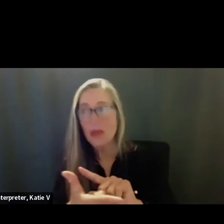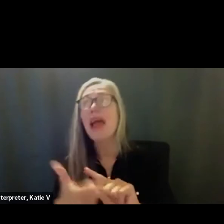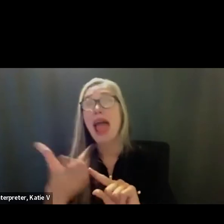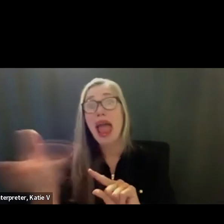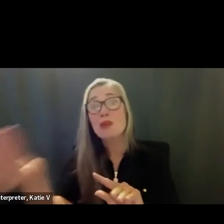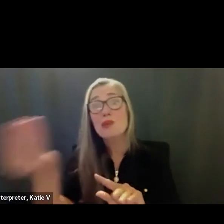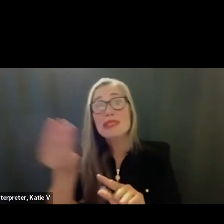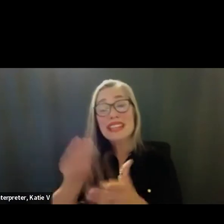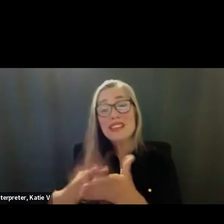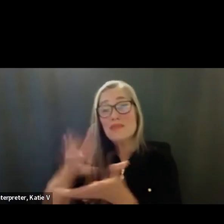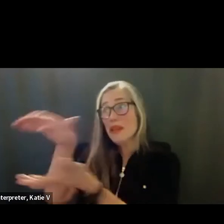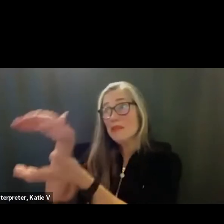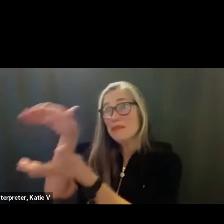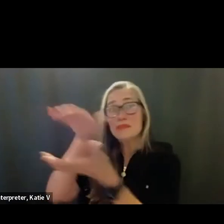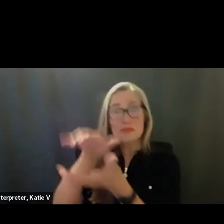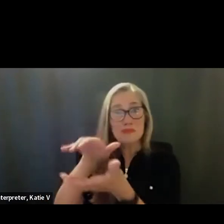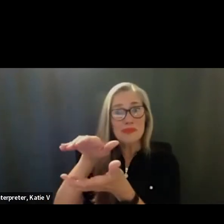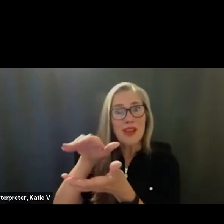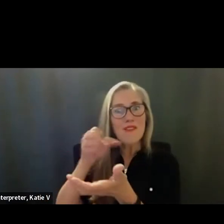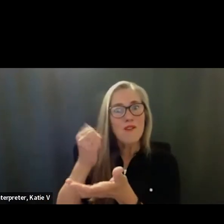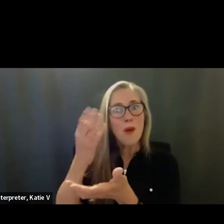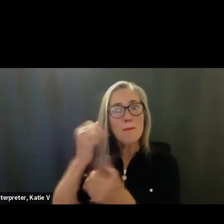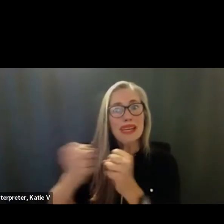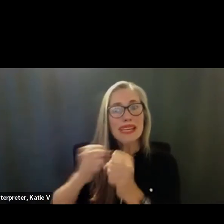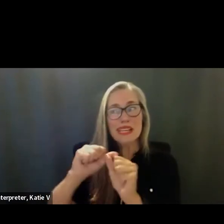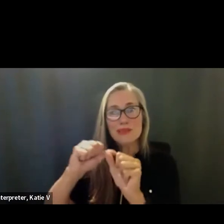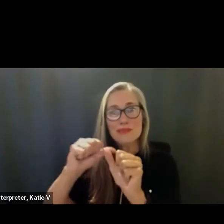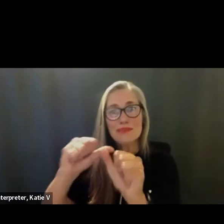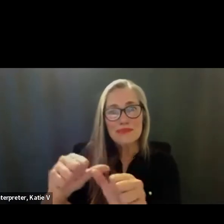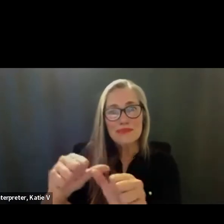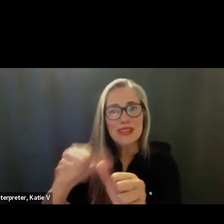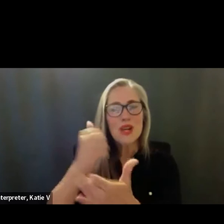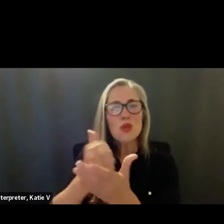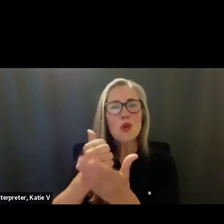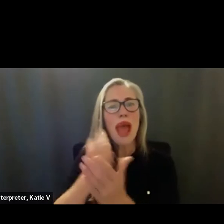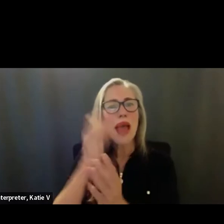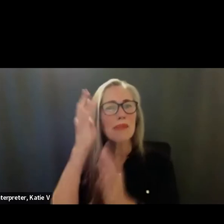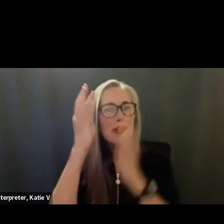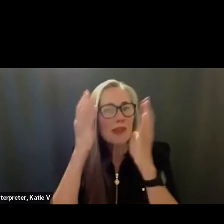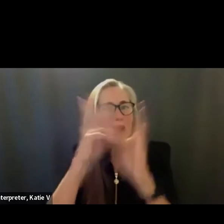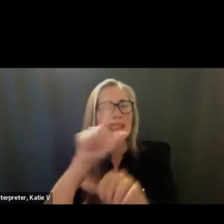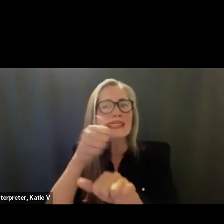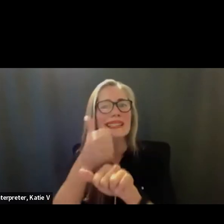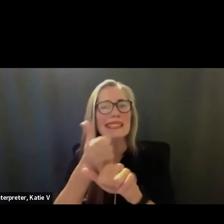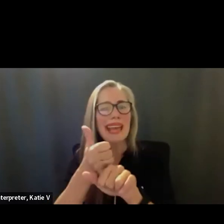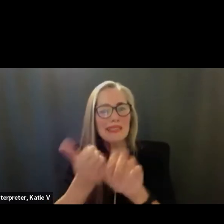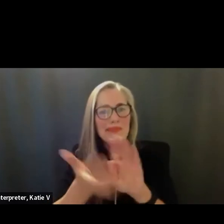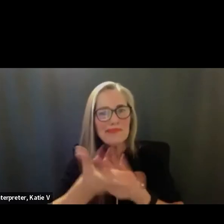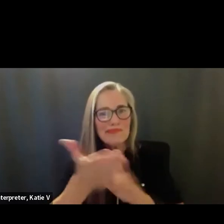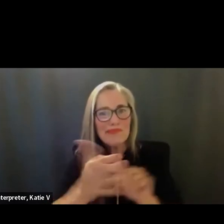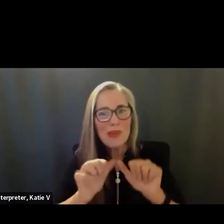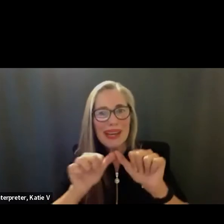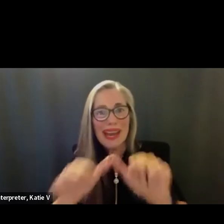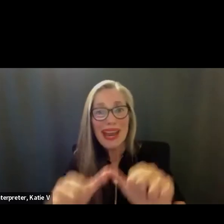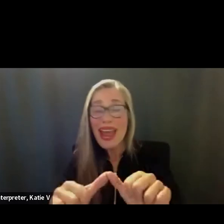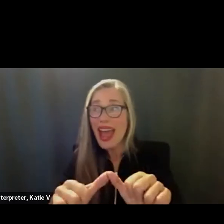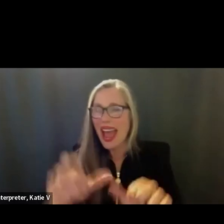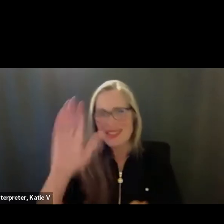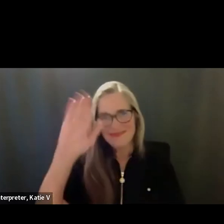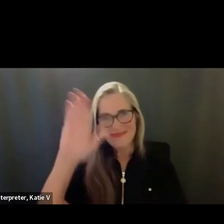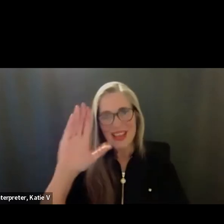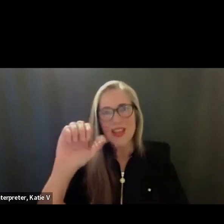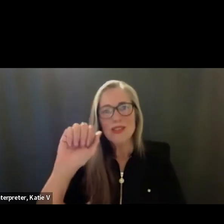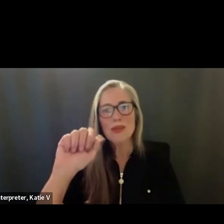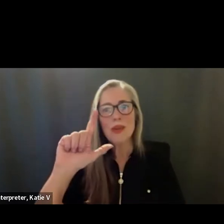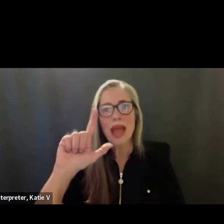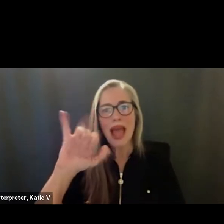create this and implement it. And I just to just give a shout out to our lead teacher. Her name is Allison Mendoza and she's in